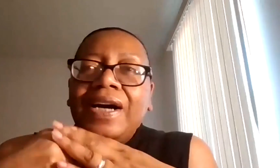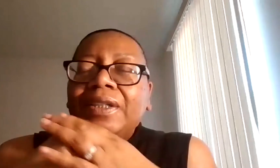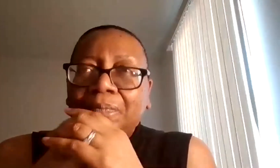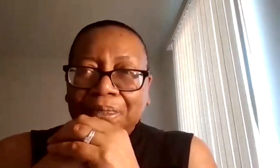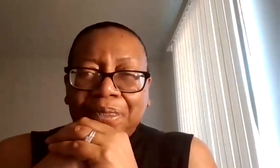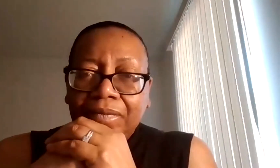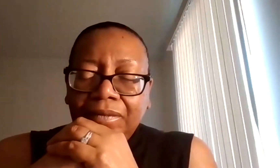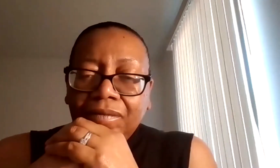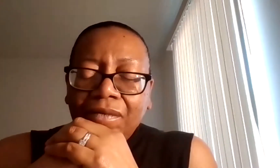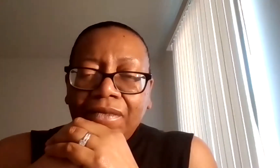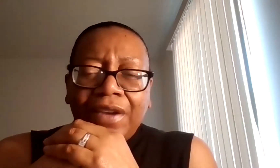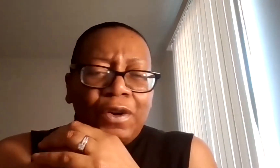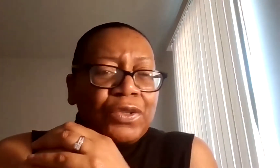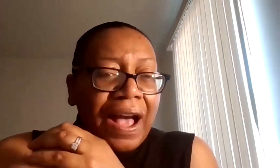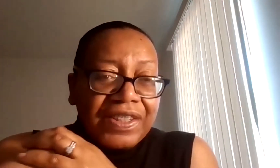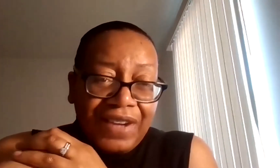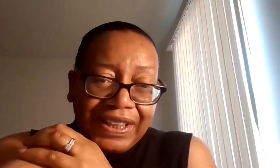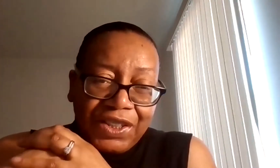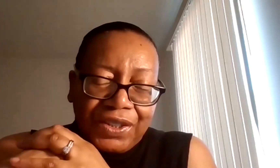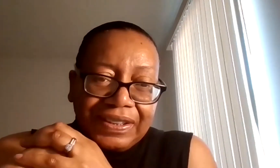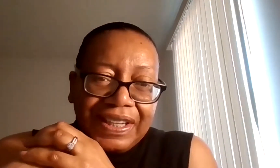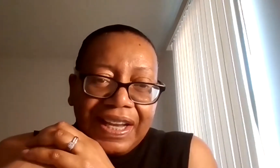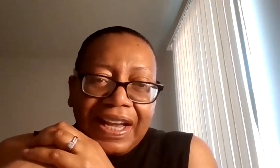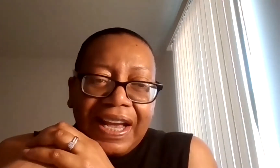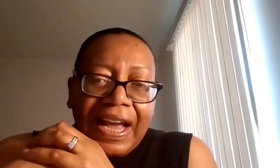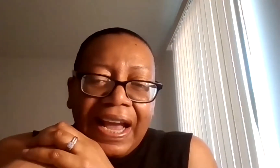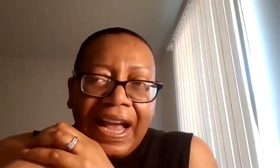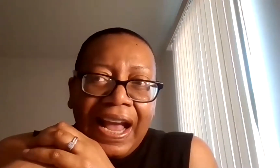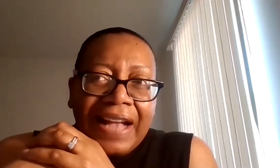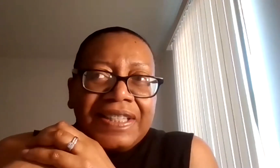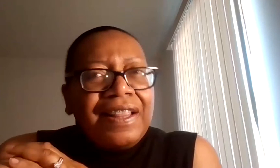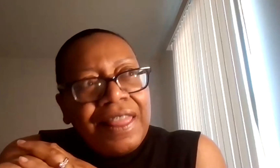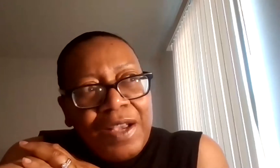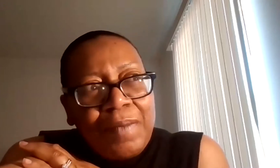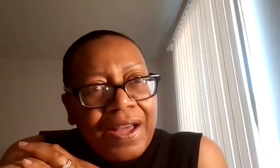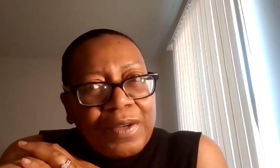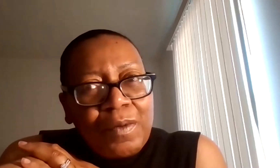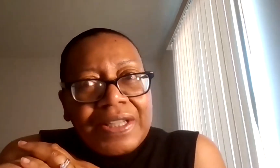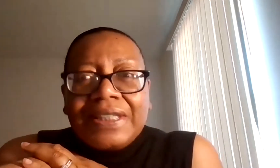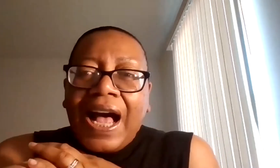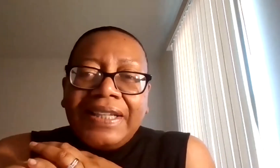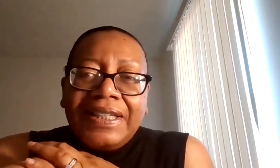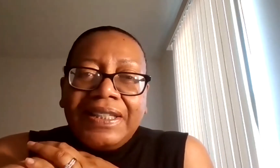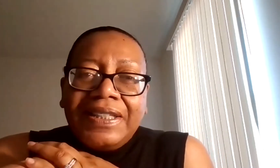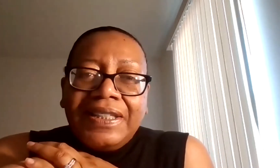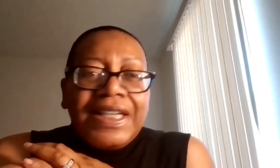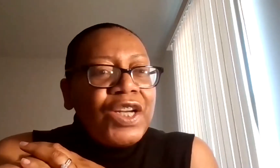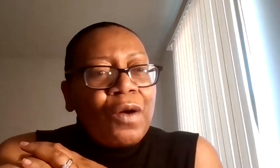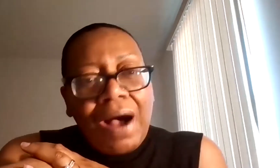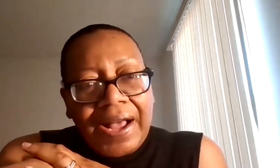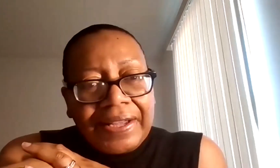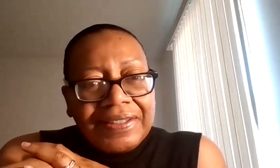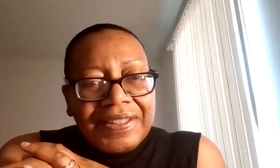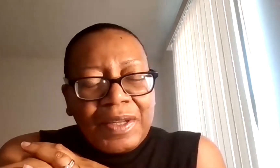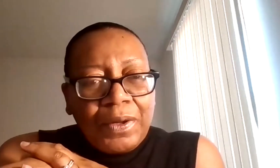for a traffic violation. And see, the thing about it was I didn't